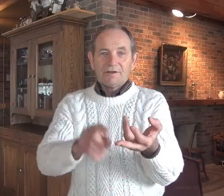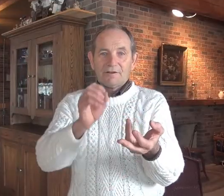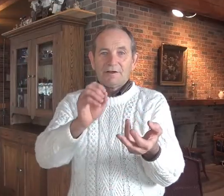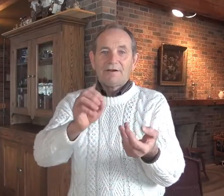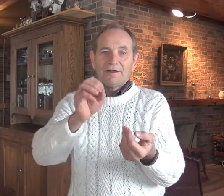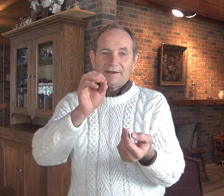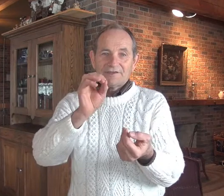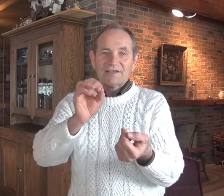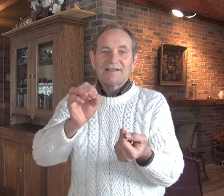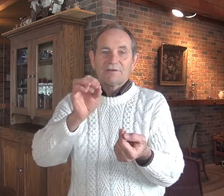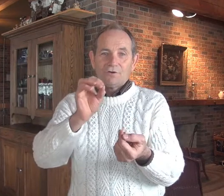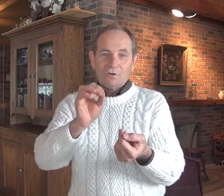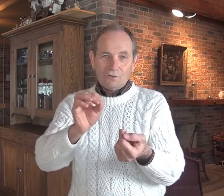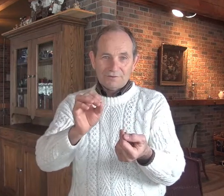Clear and concise goals.